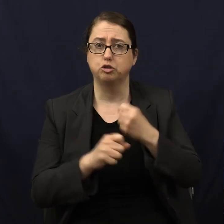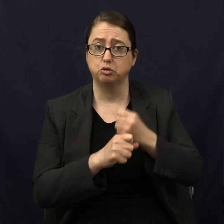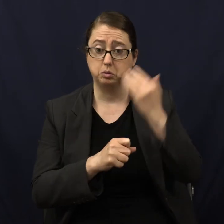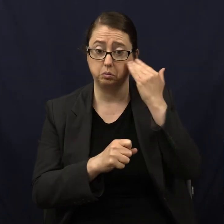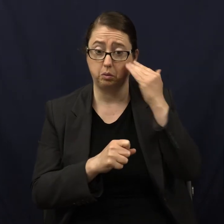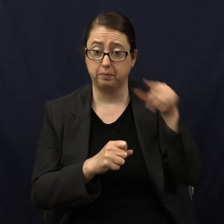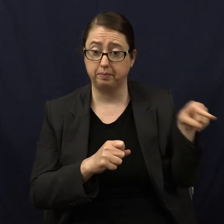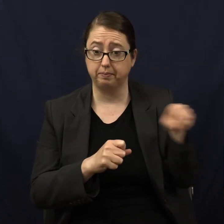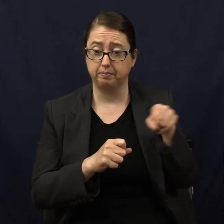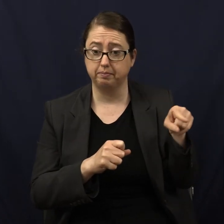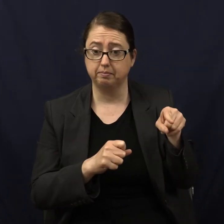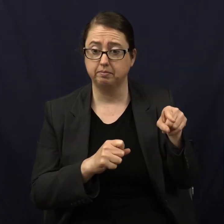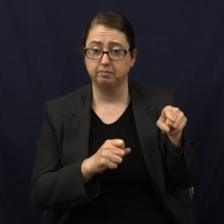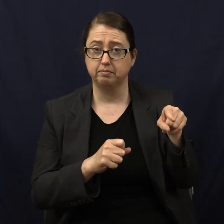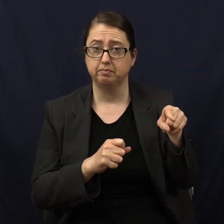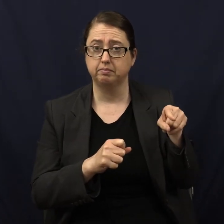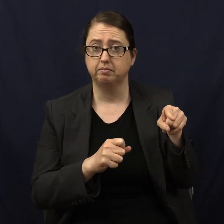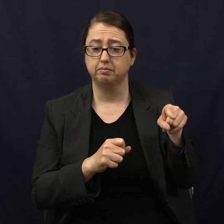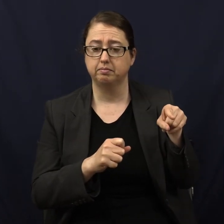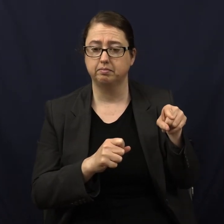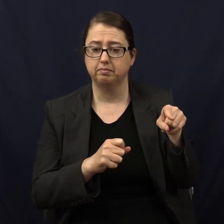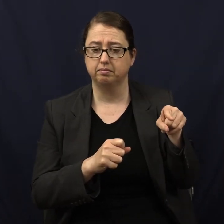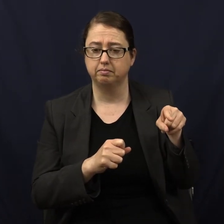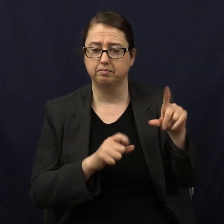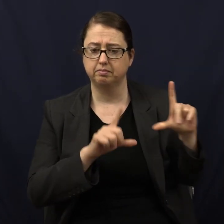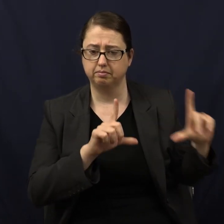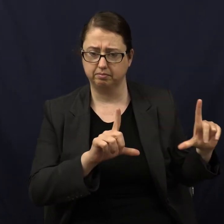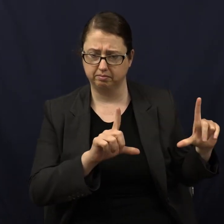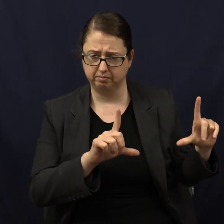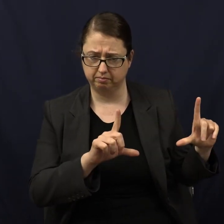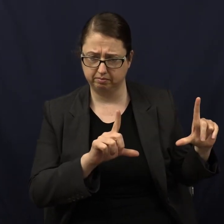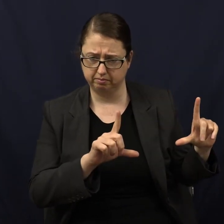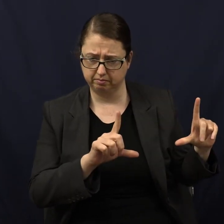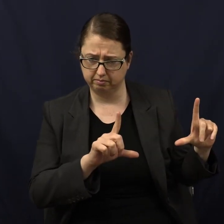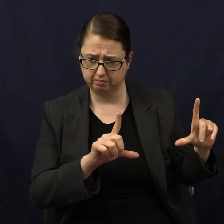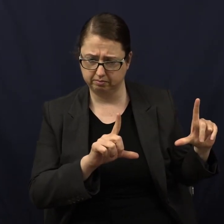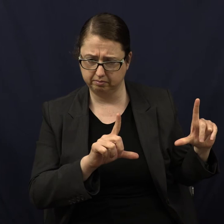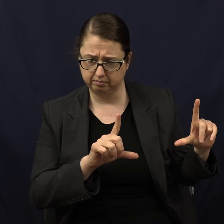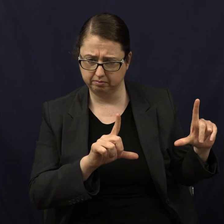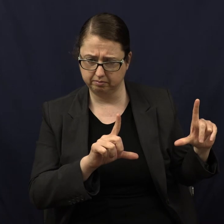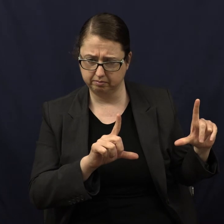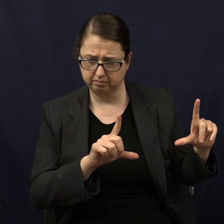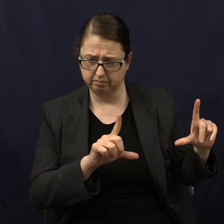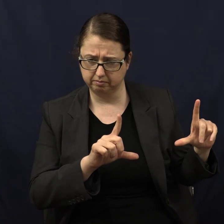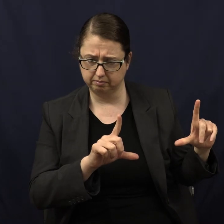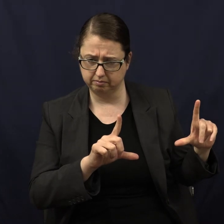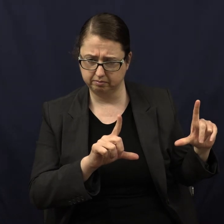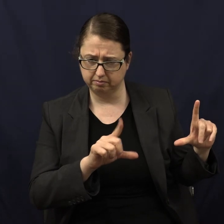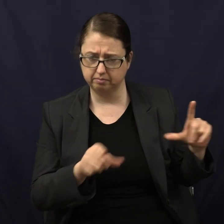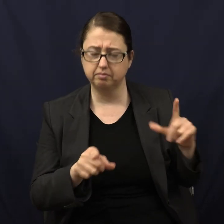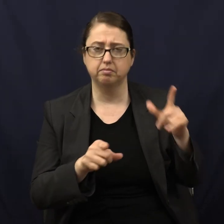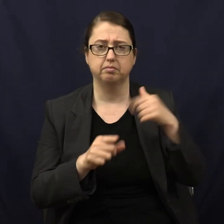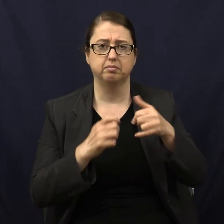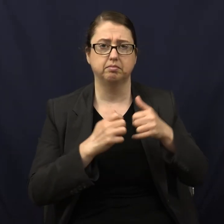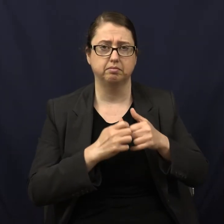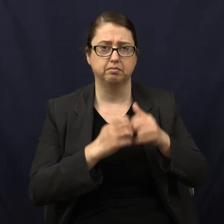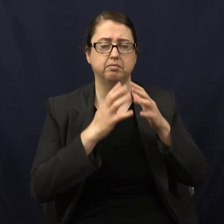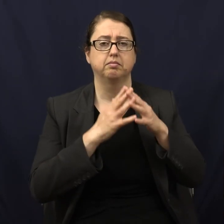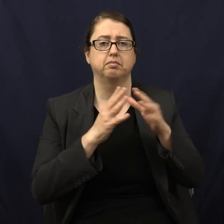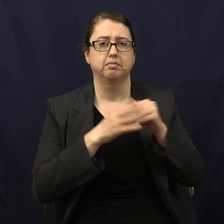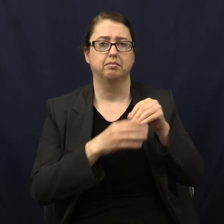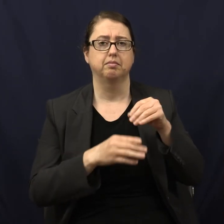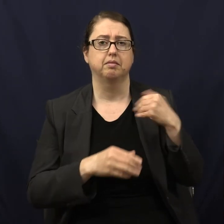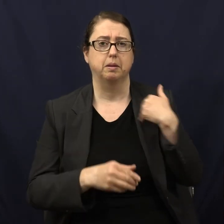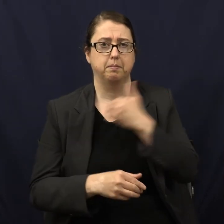anyone know what this is? Who knows what it is? This is a startup in Poland. It's a paper